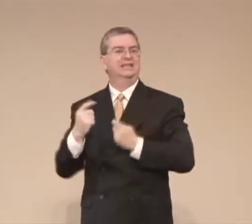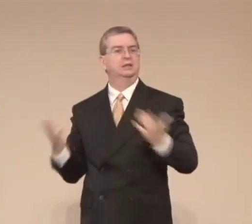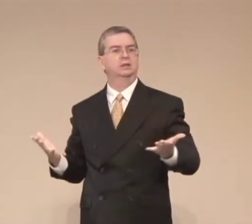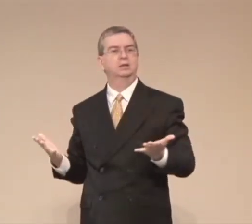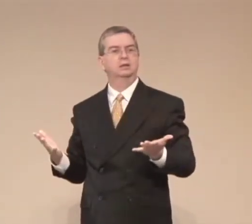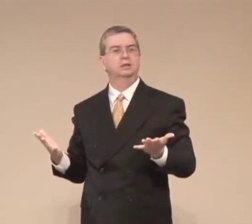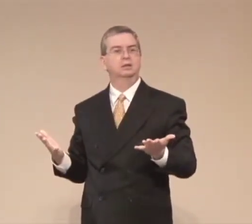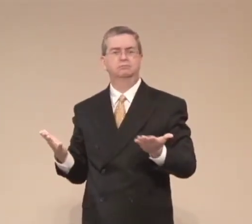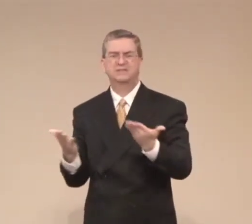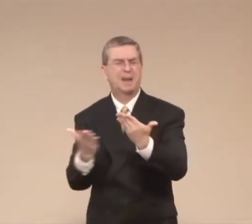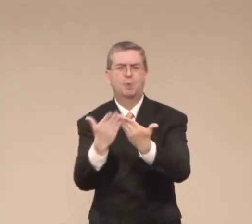refers to a father.